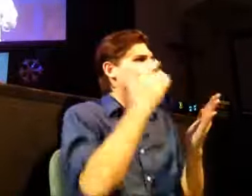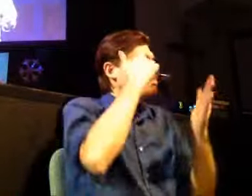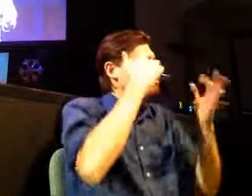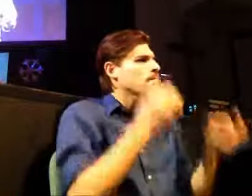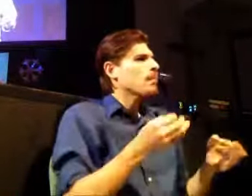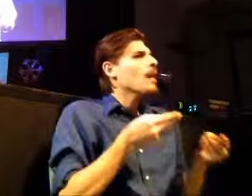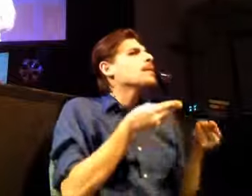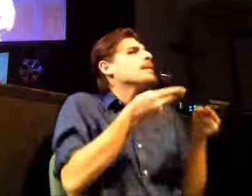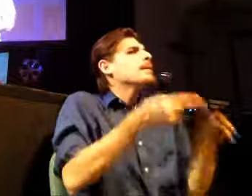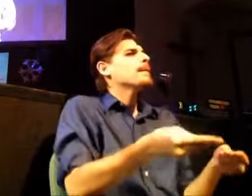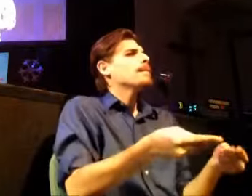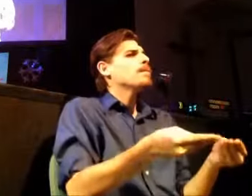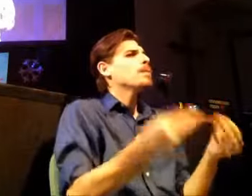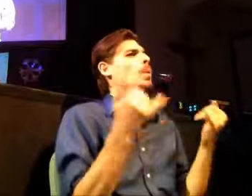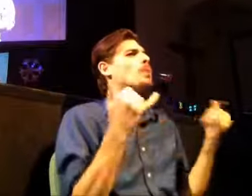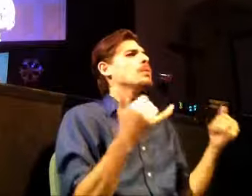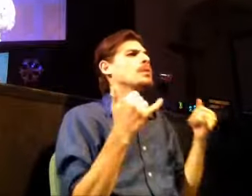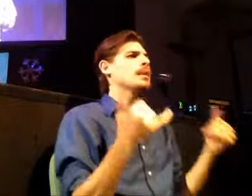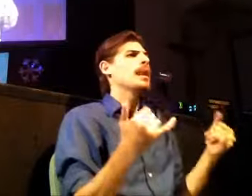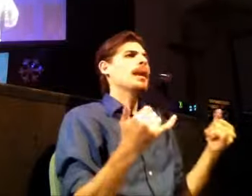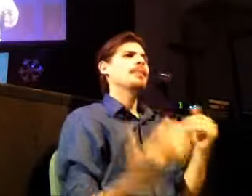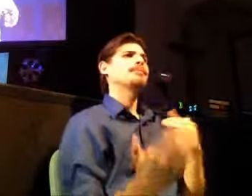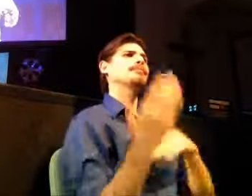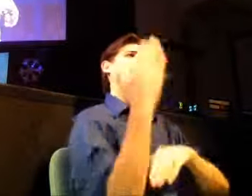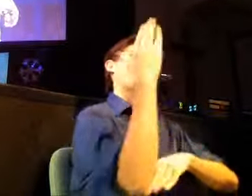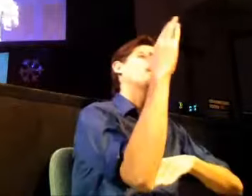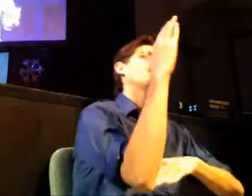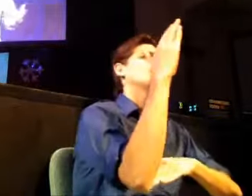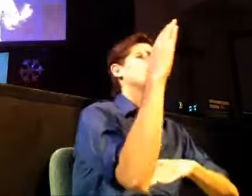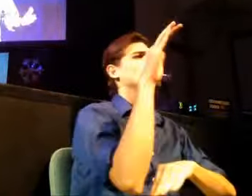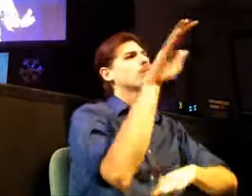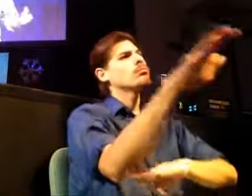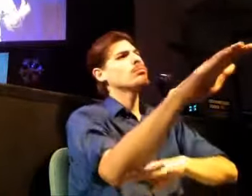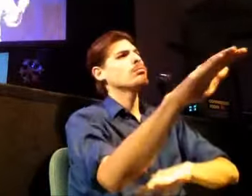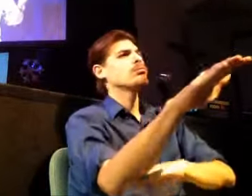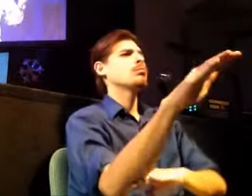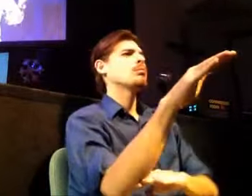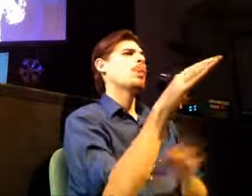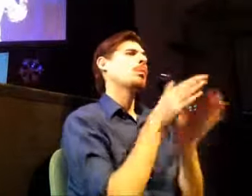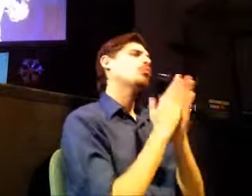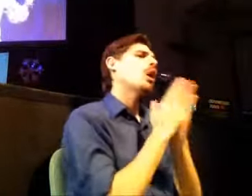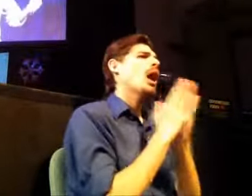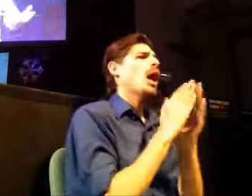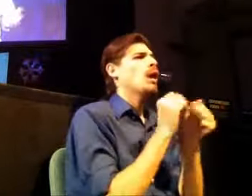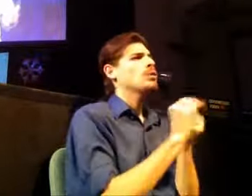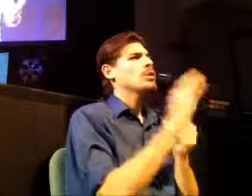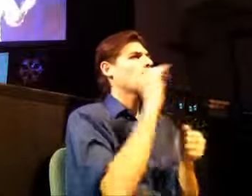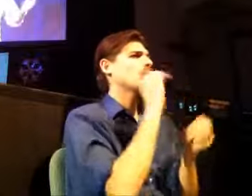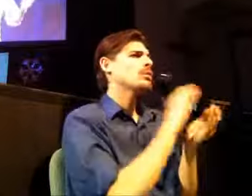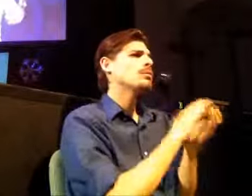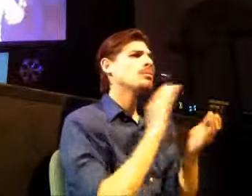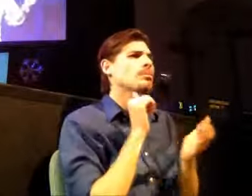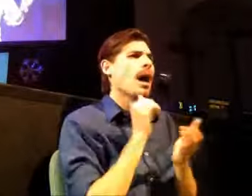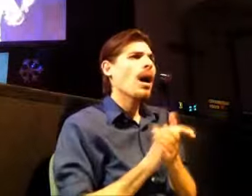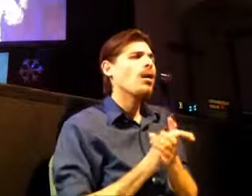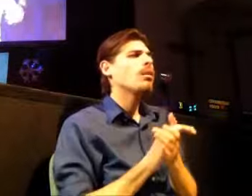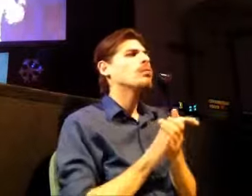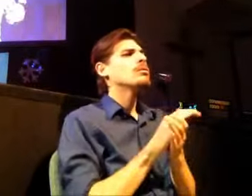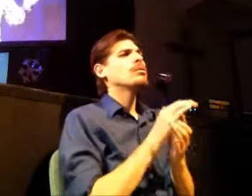afternoon and pray with your spouse if you're married or decide go before God and say here's figure